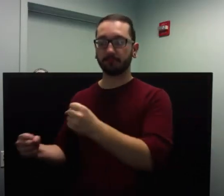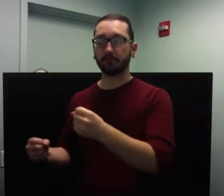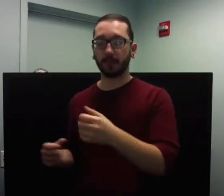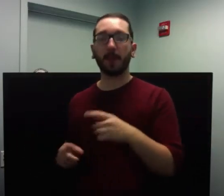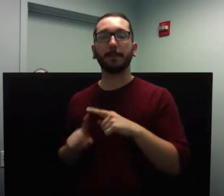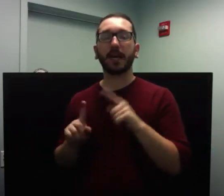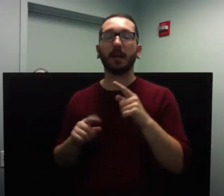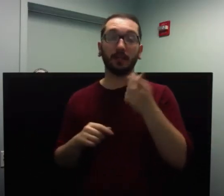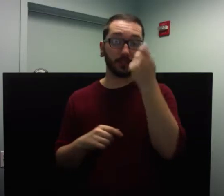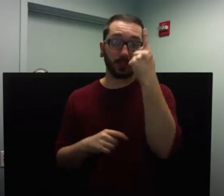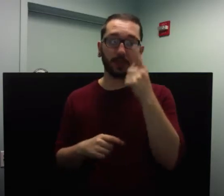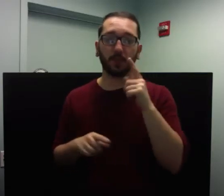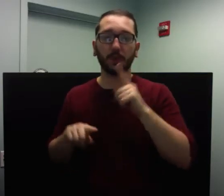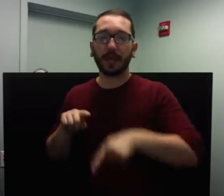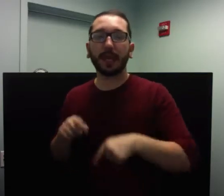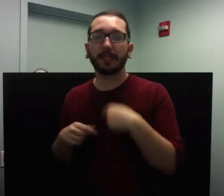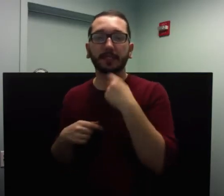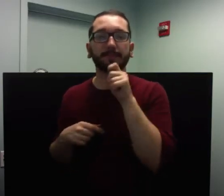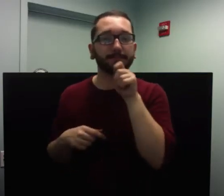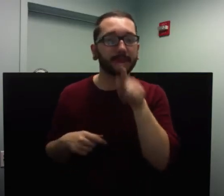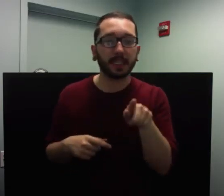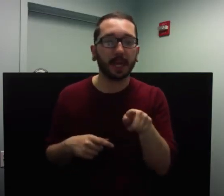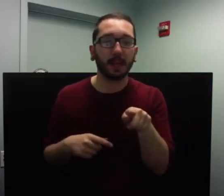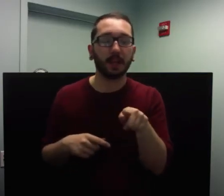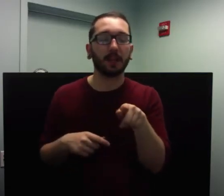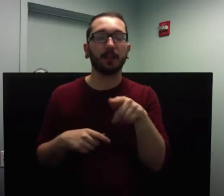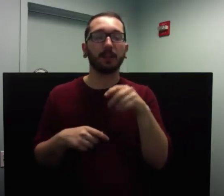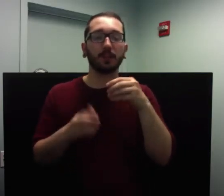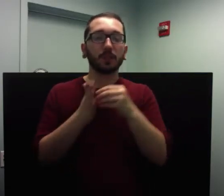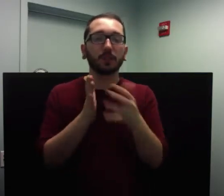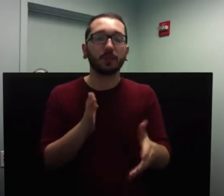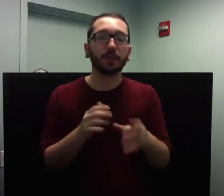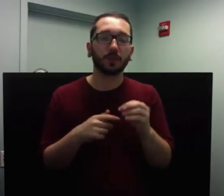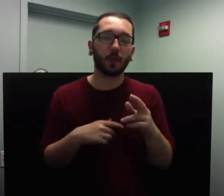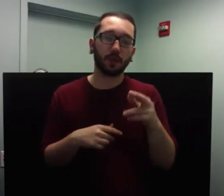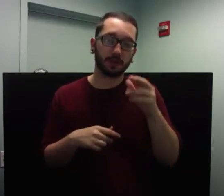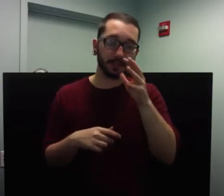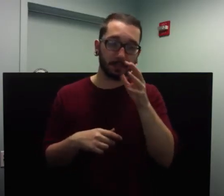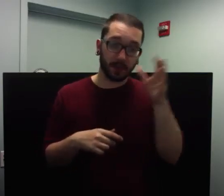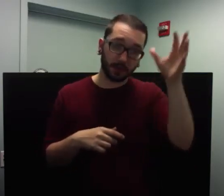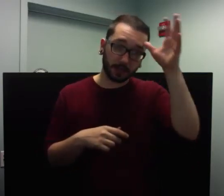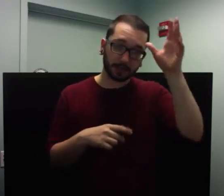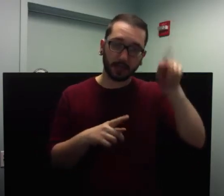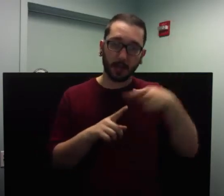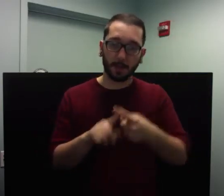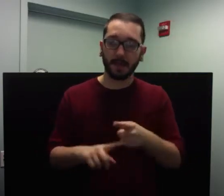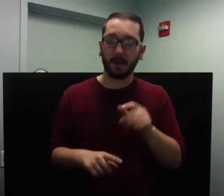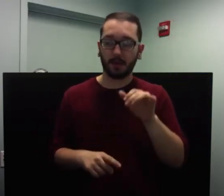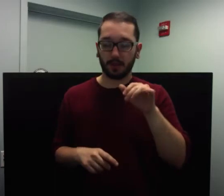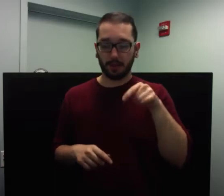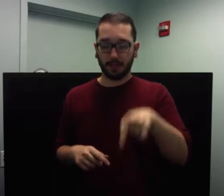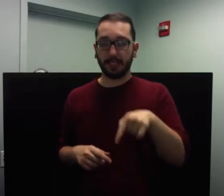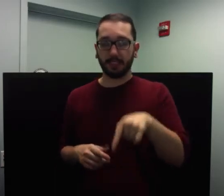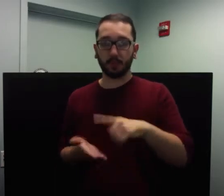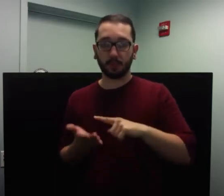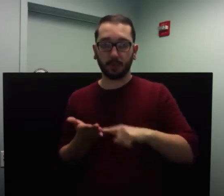any of the students or the parents about this. At the end of the year, it was found that these students tested